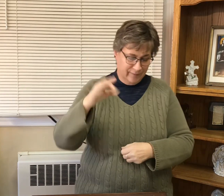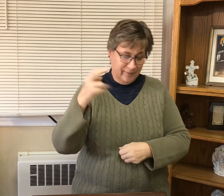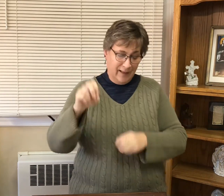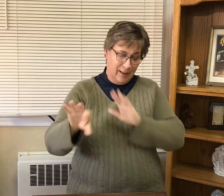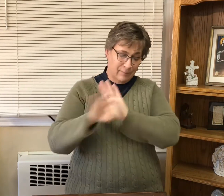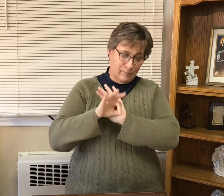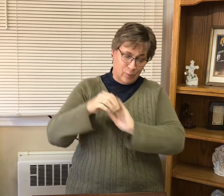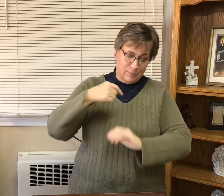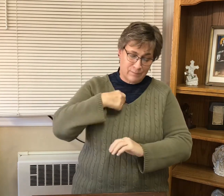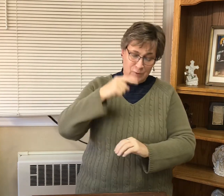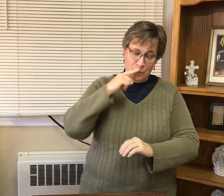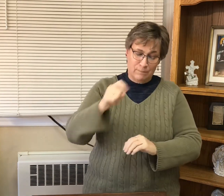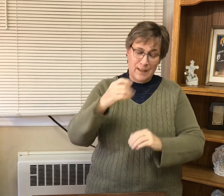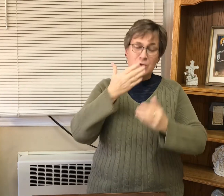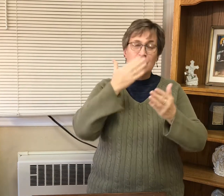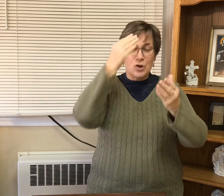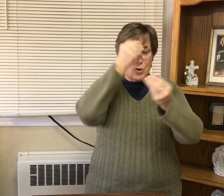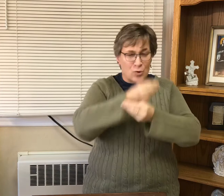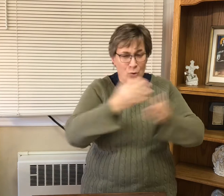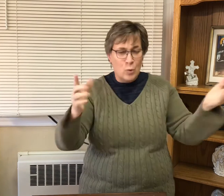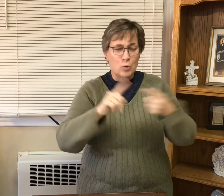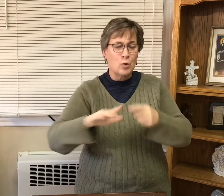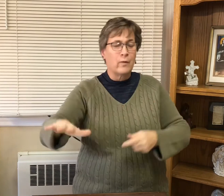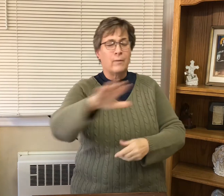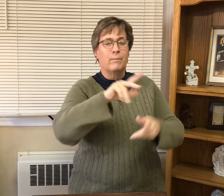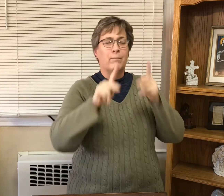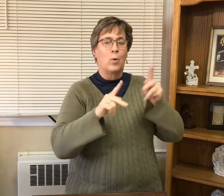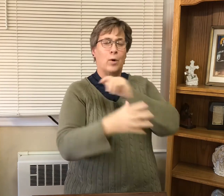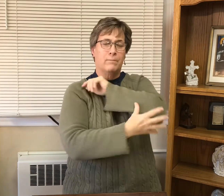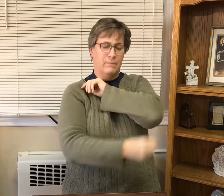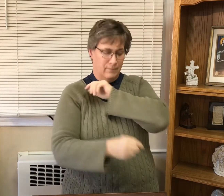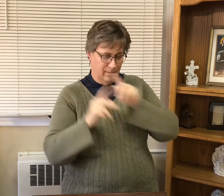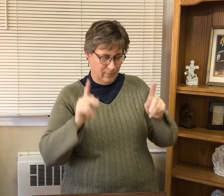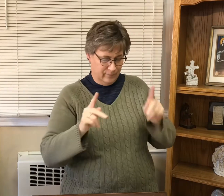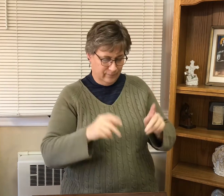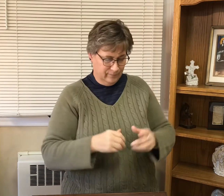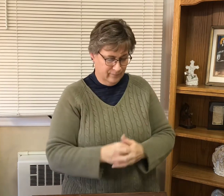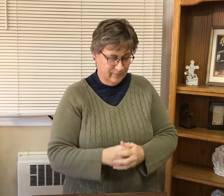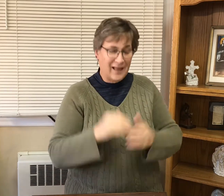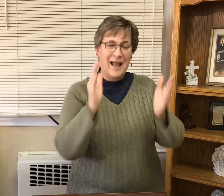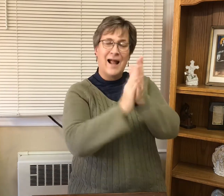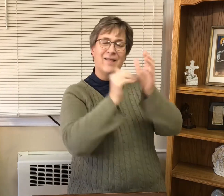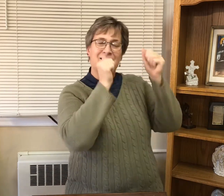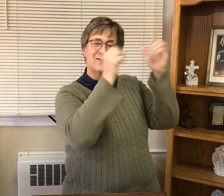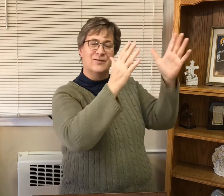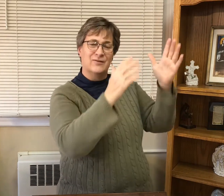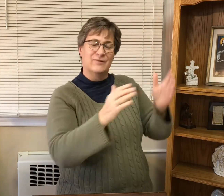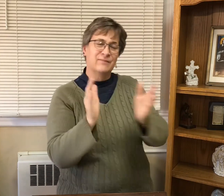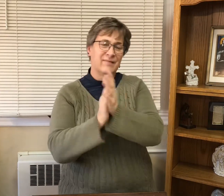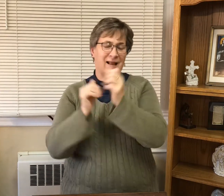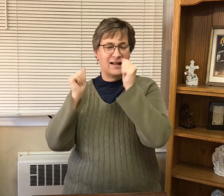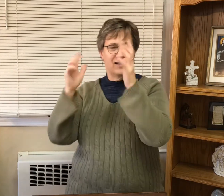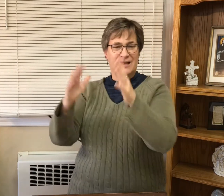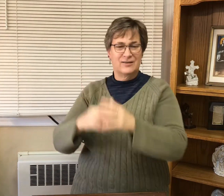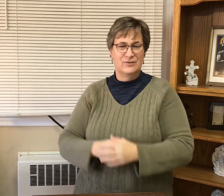me because he has anointed me to bring glad tidings to the poor. Alleluia, alleluia.